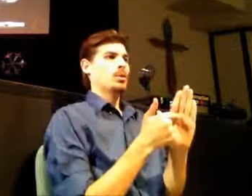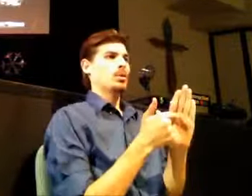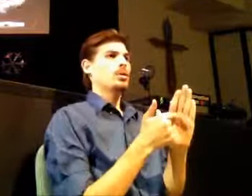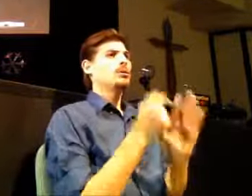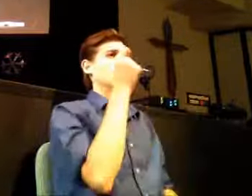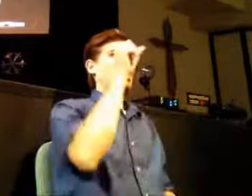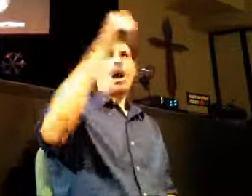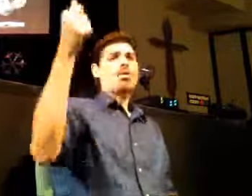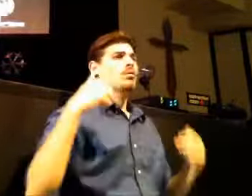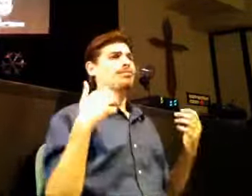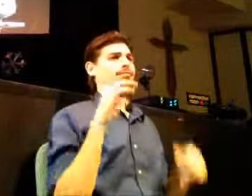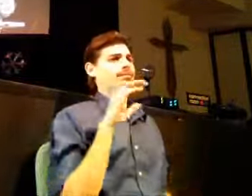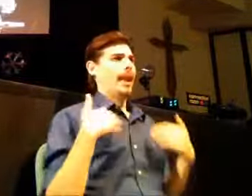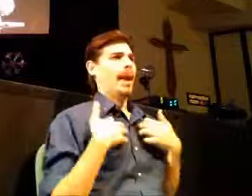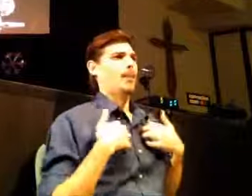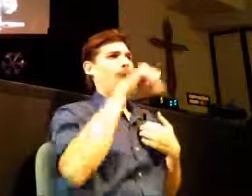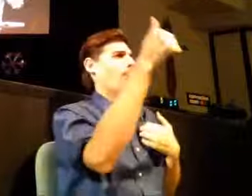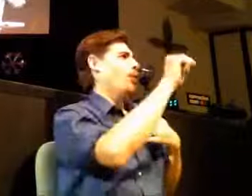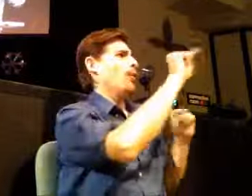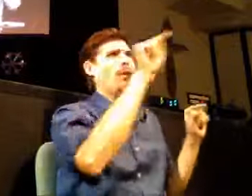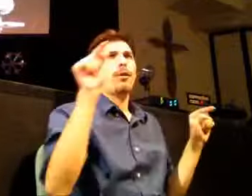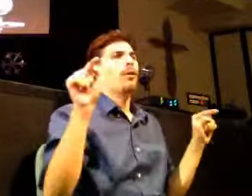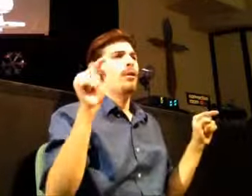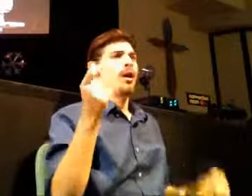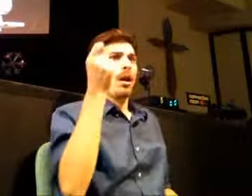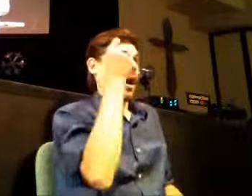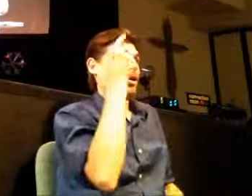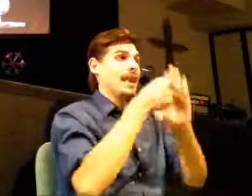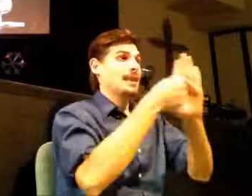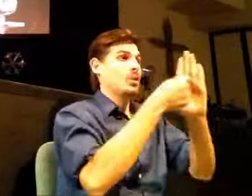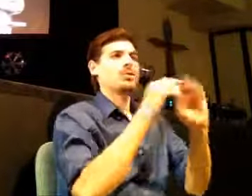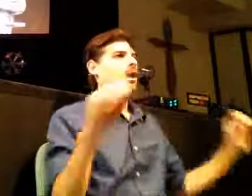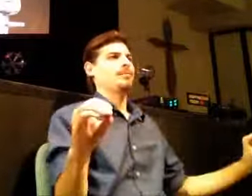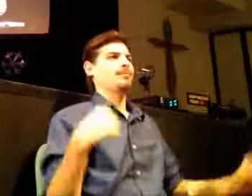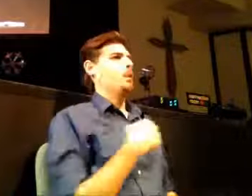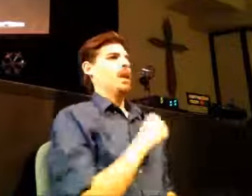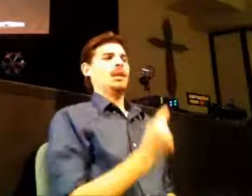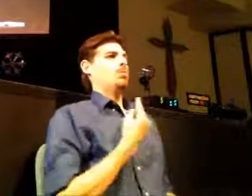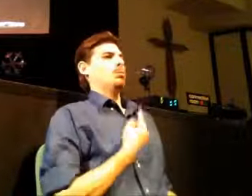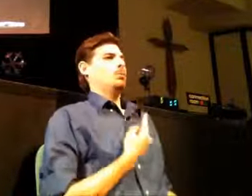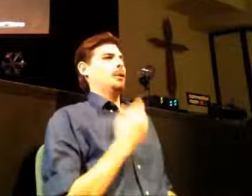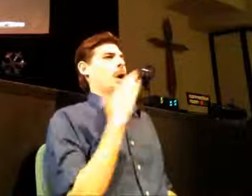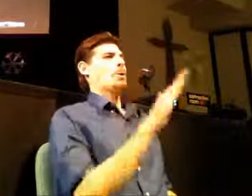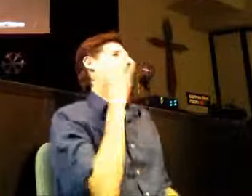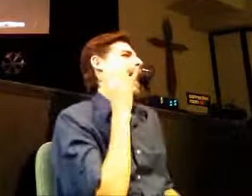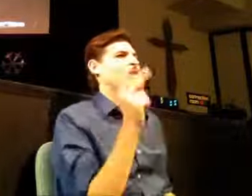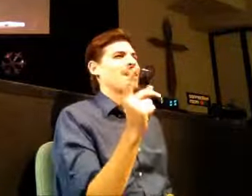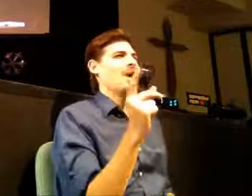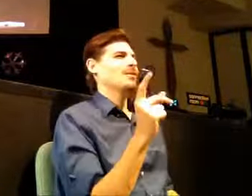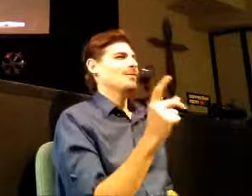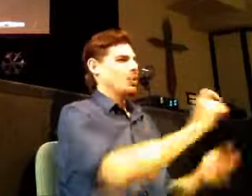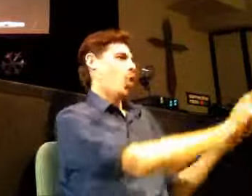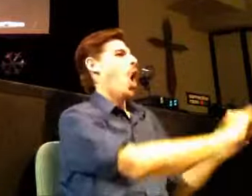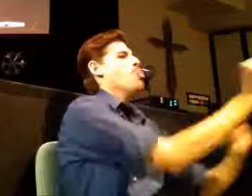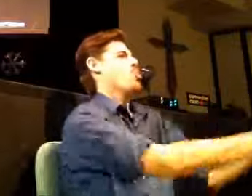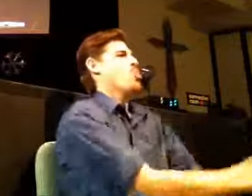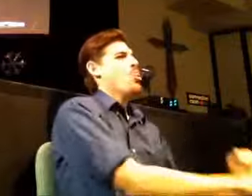creature that we have on this planet understands and gravitates towards symbolism the way we do. You don't find your dogs in cats out in the backyard and they're drawing logos with their paws or something else. You